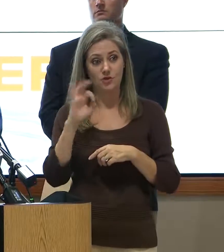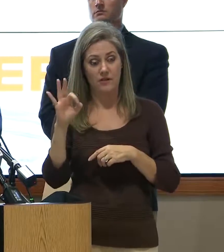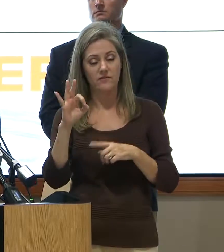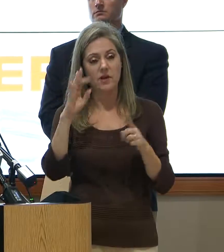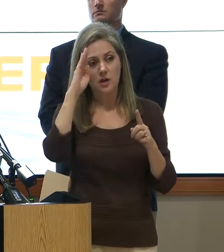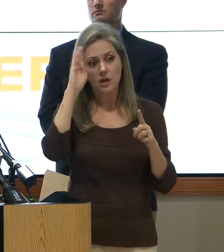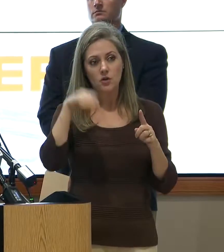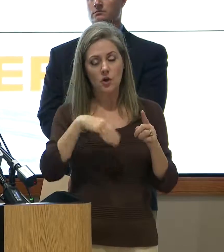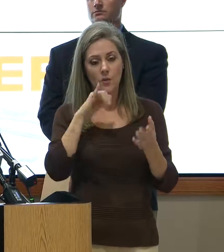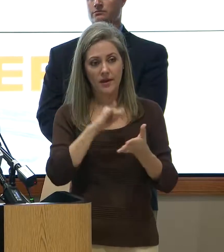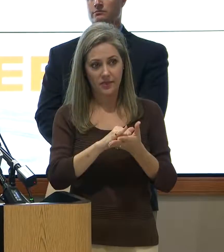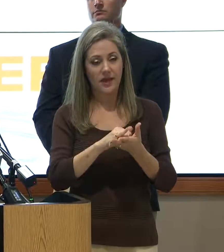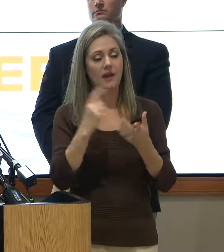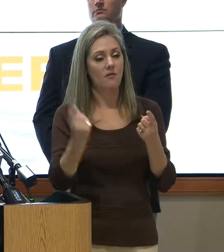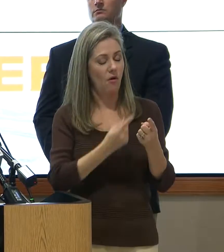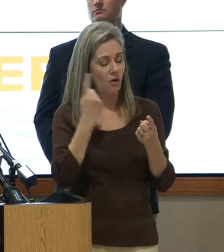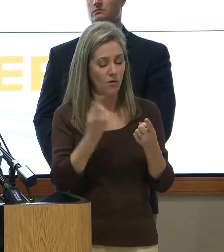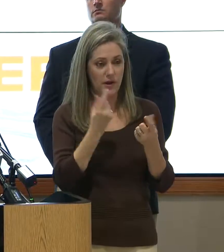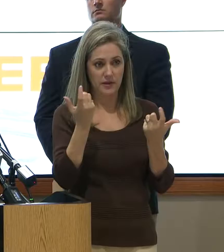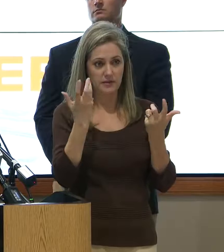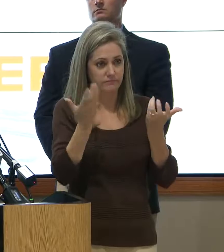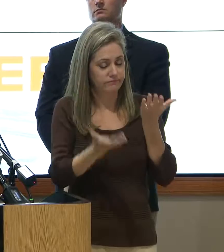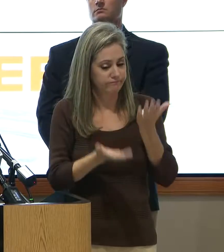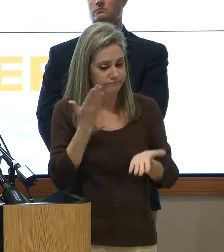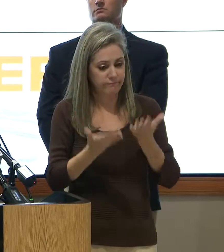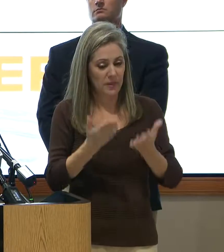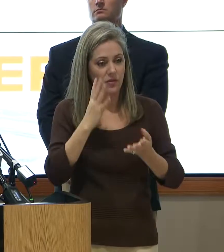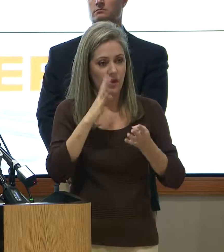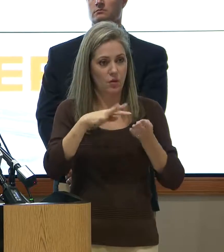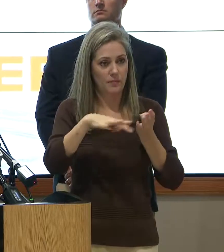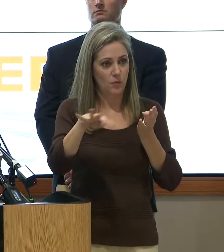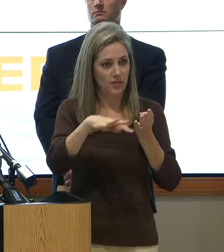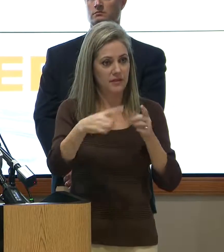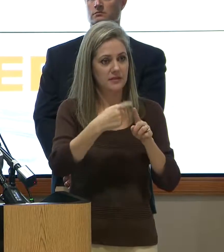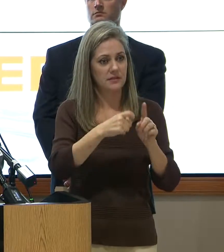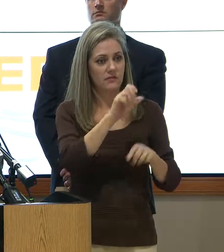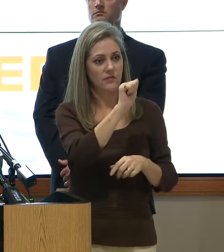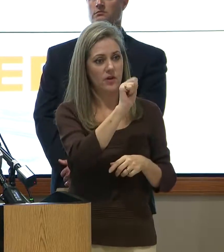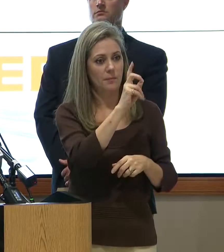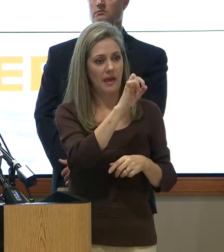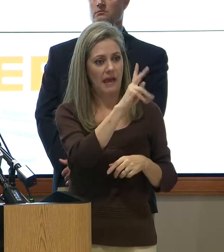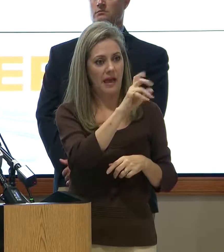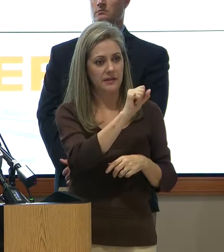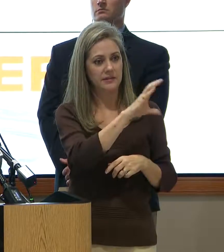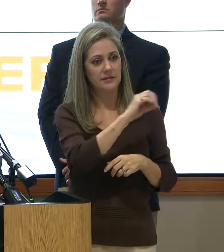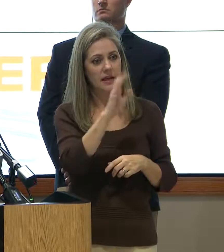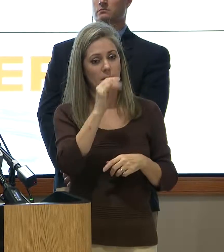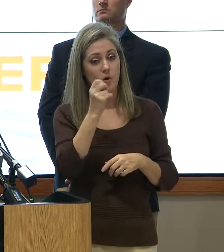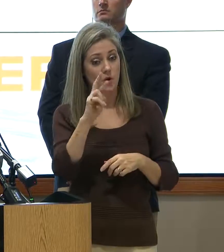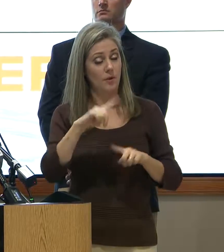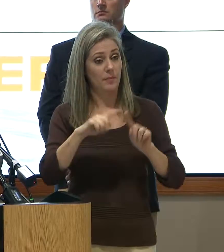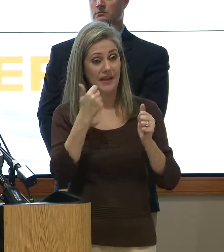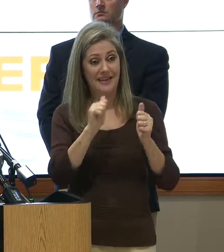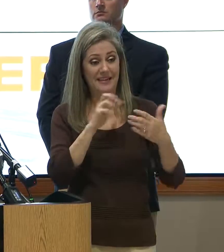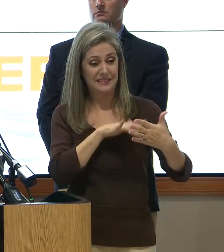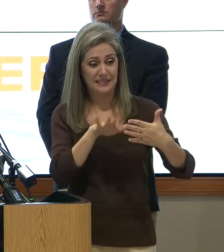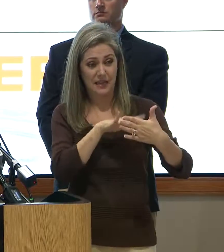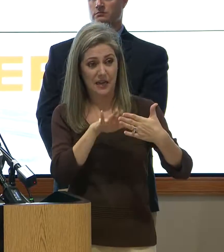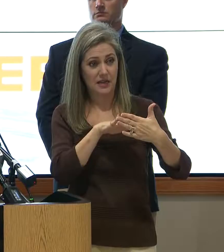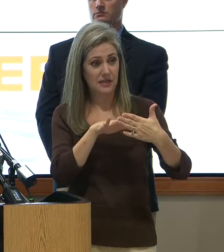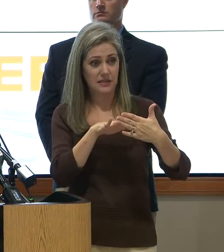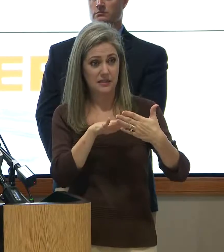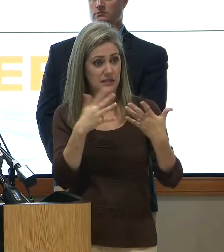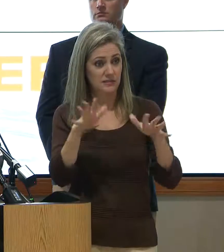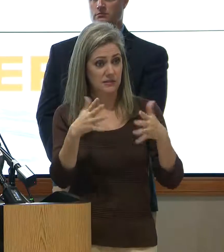Knowing that it's always a possibility that there would be releases from Addicts and Barker, had there been any studies done about what the